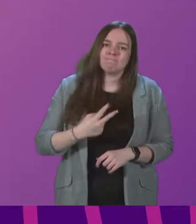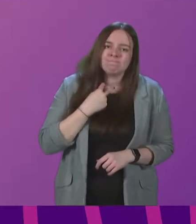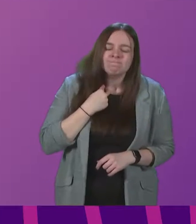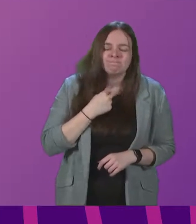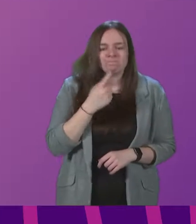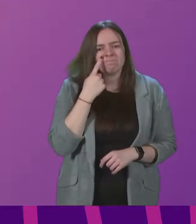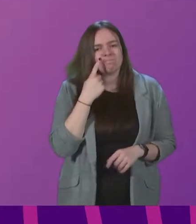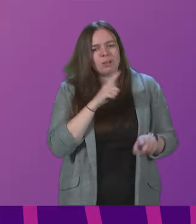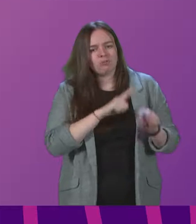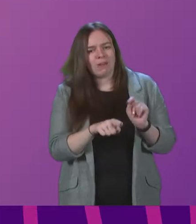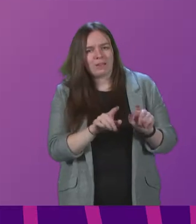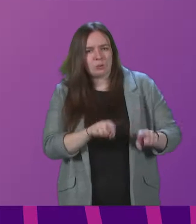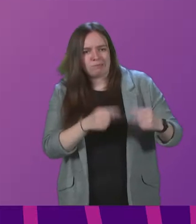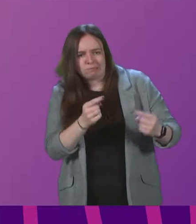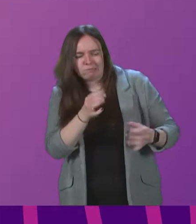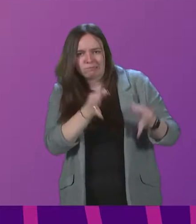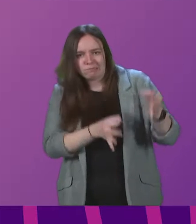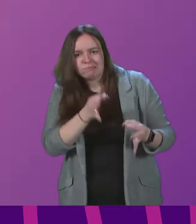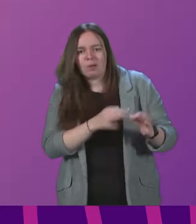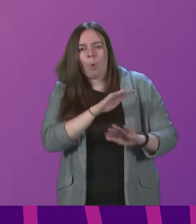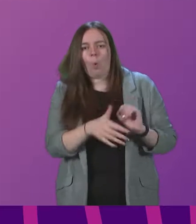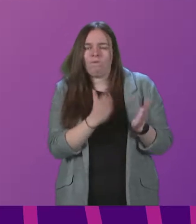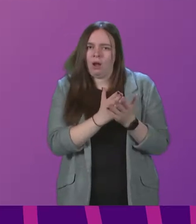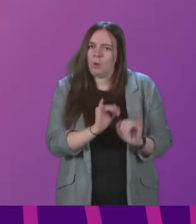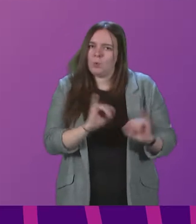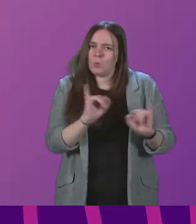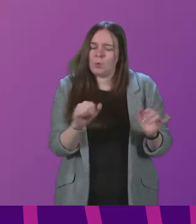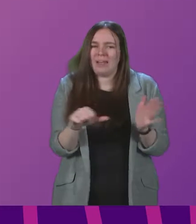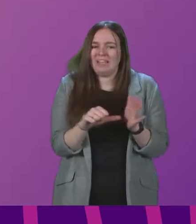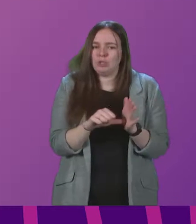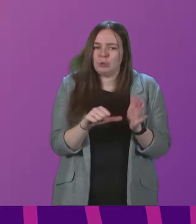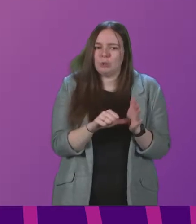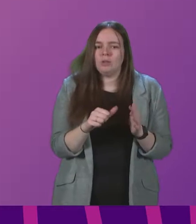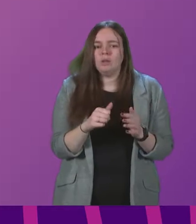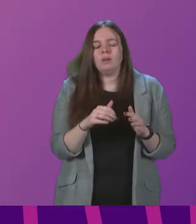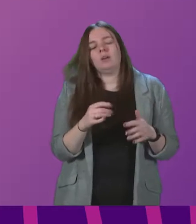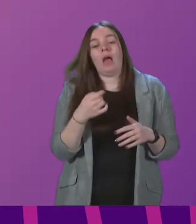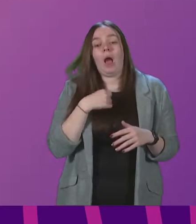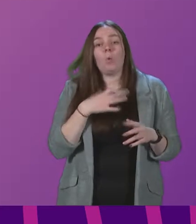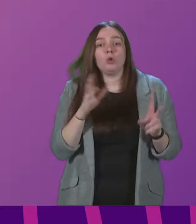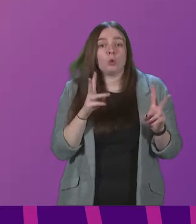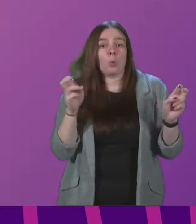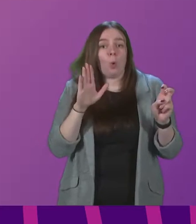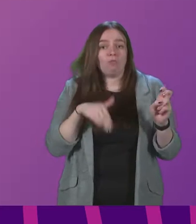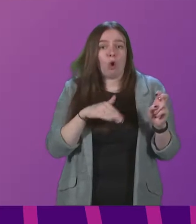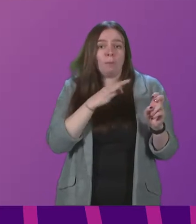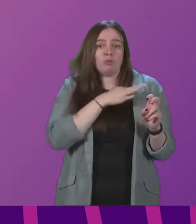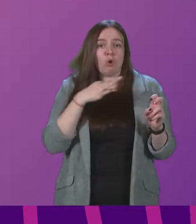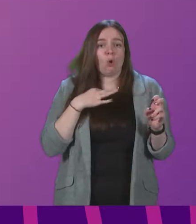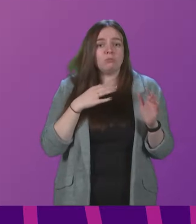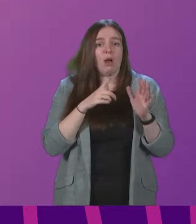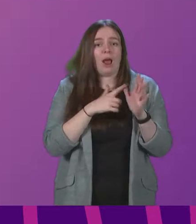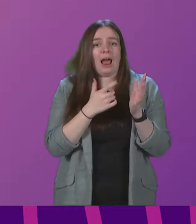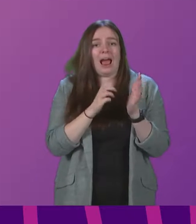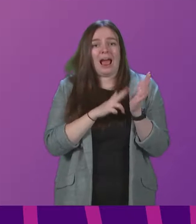Stewart try to play party politics on such a serious issue. Can I quote from Dr Andrew Buse, the